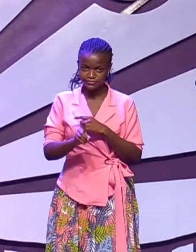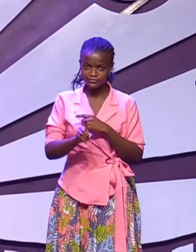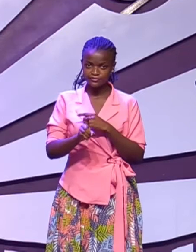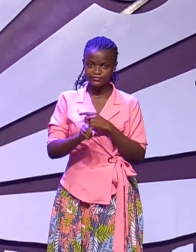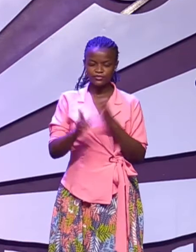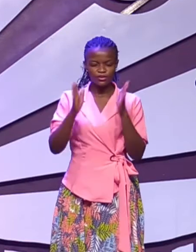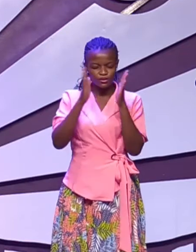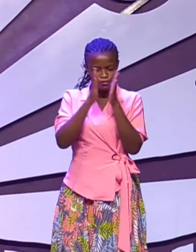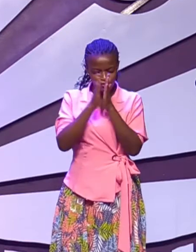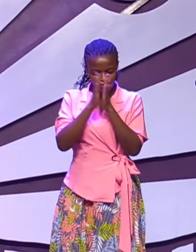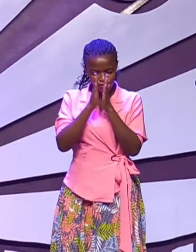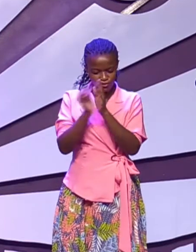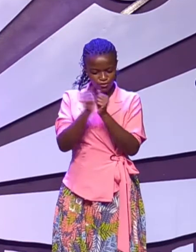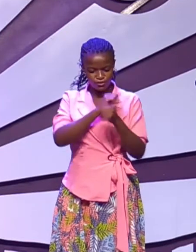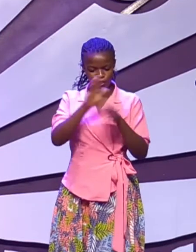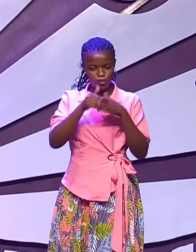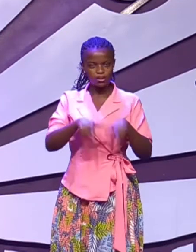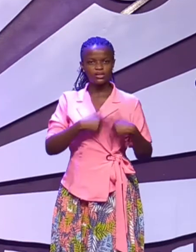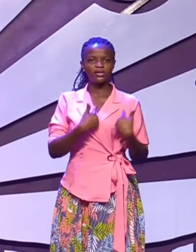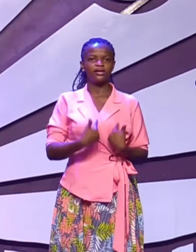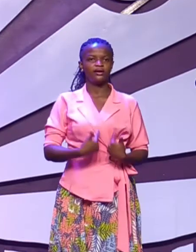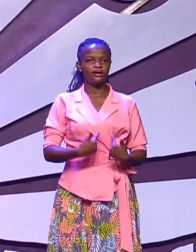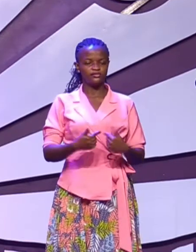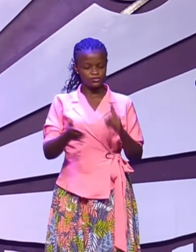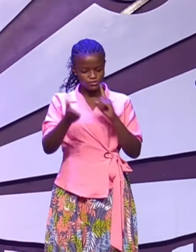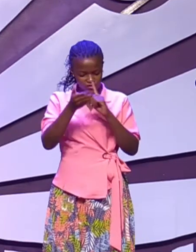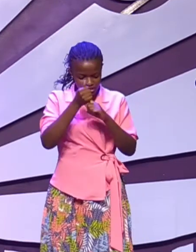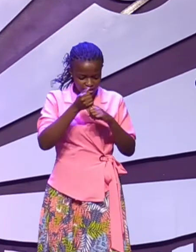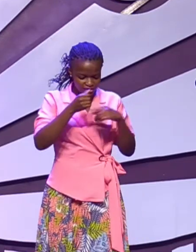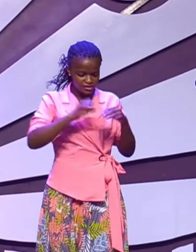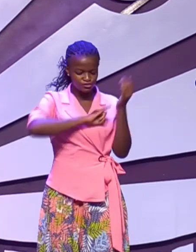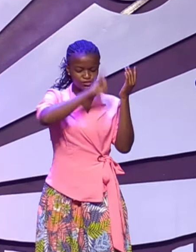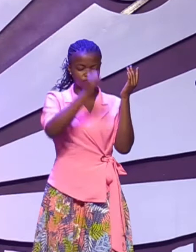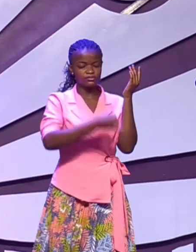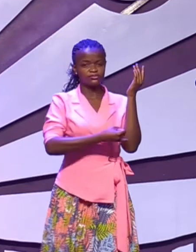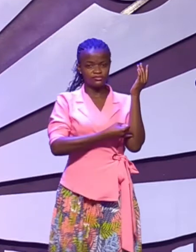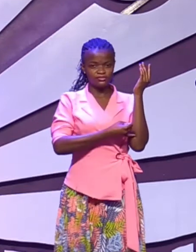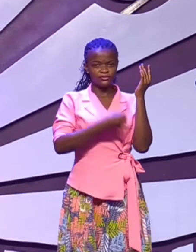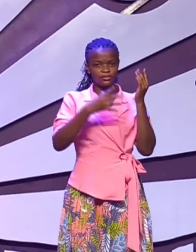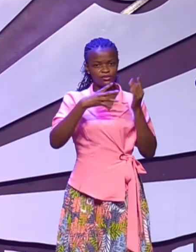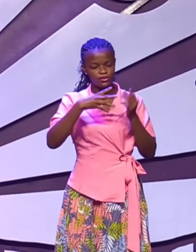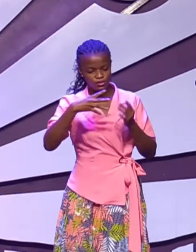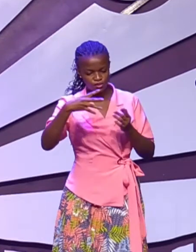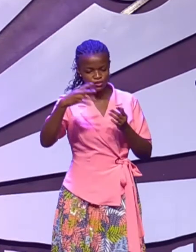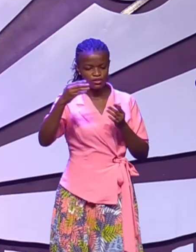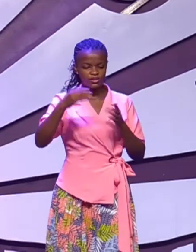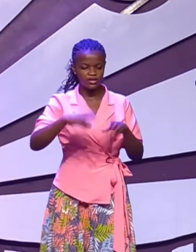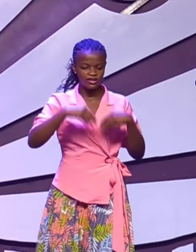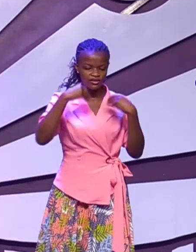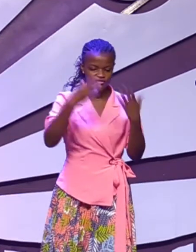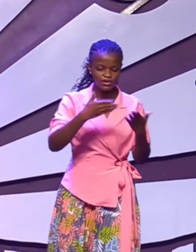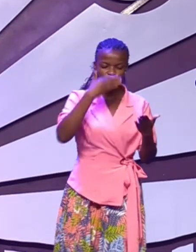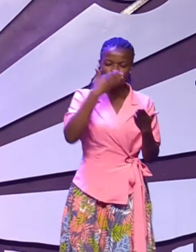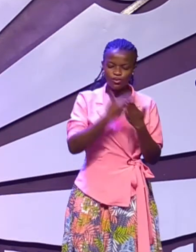You prayed with all your heart to get this job. You wrote a good, you gave in a good